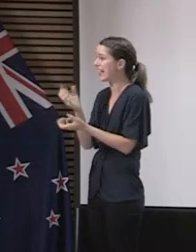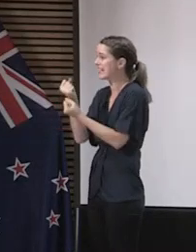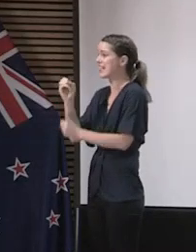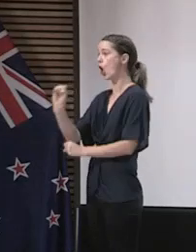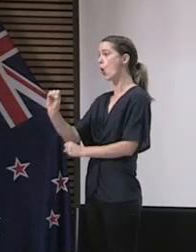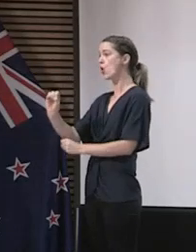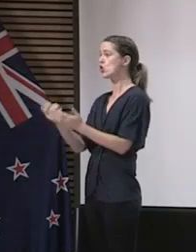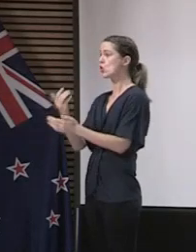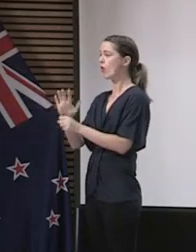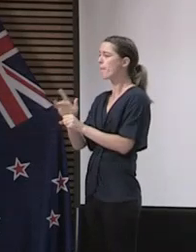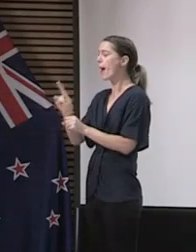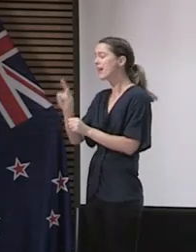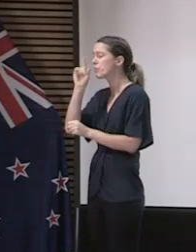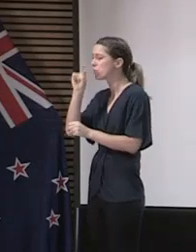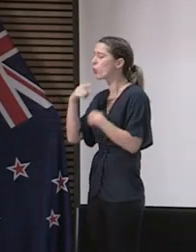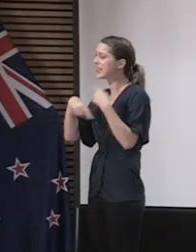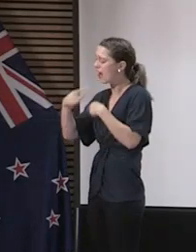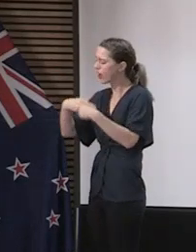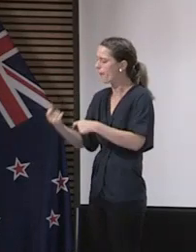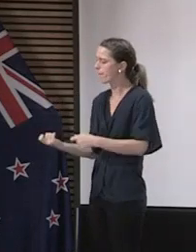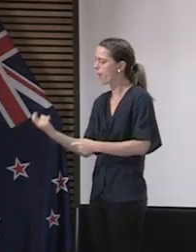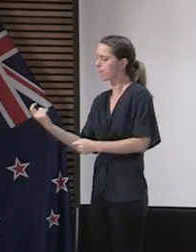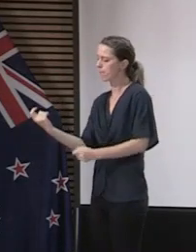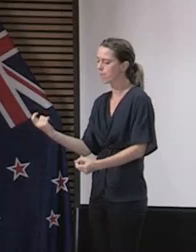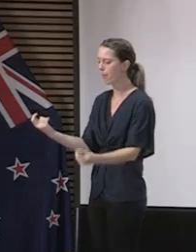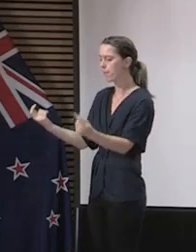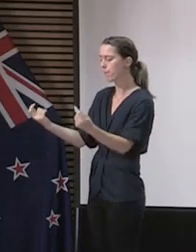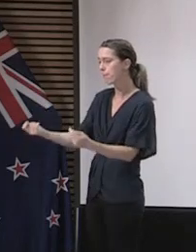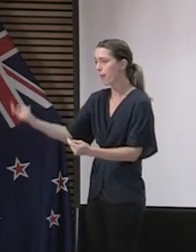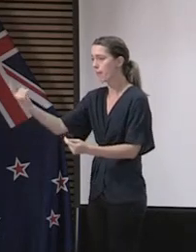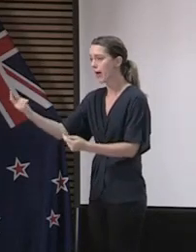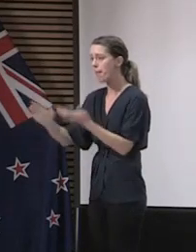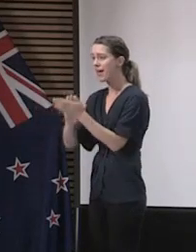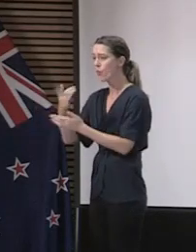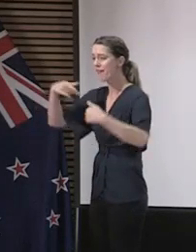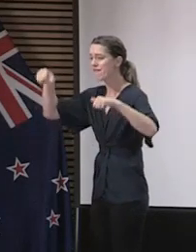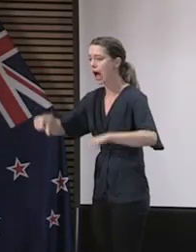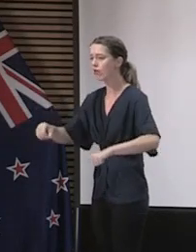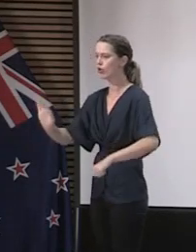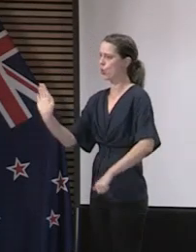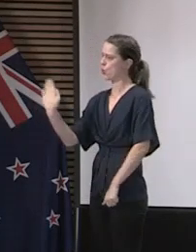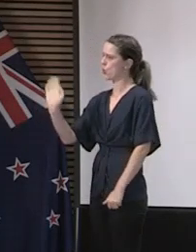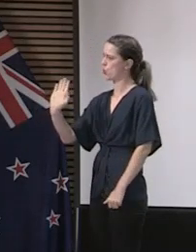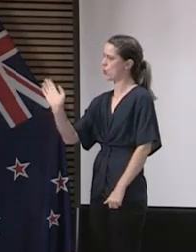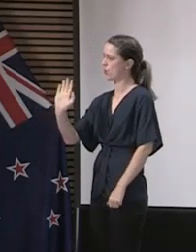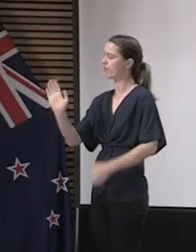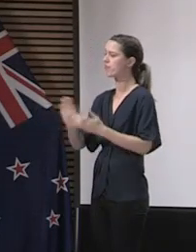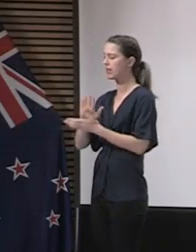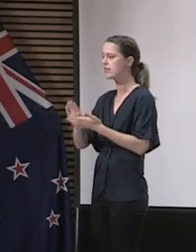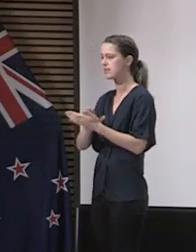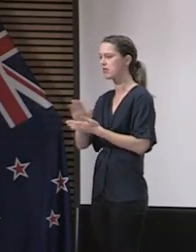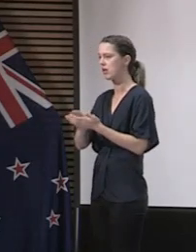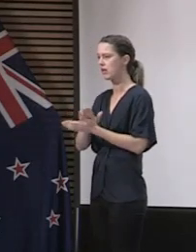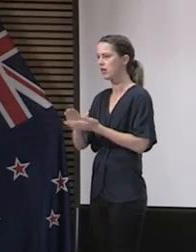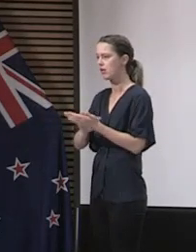well then have small numbers of cases coming up again. That doesn't mean we have failed. It just means that we are in the position to